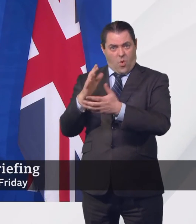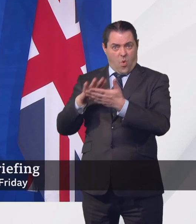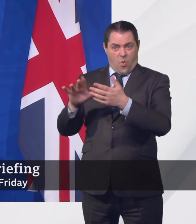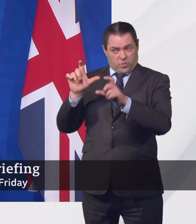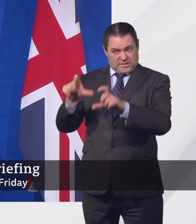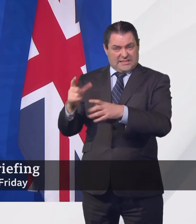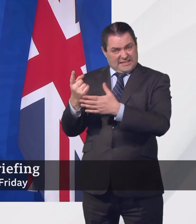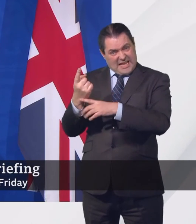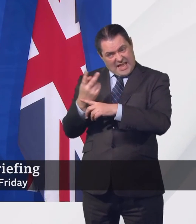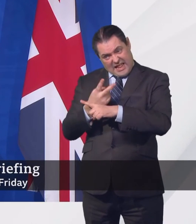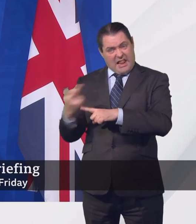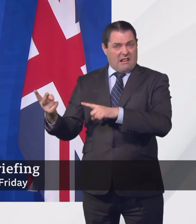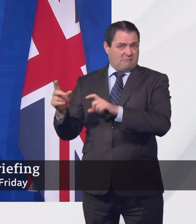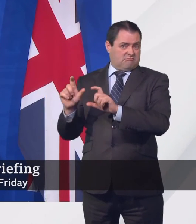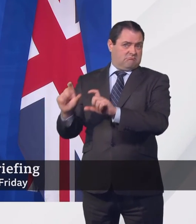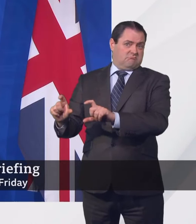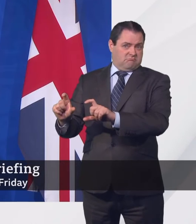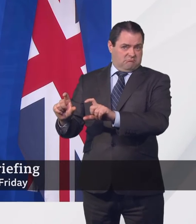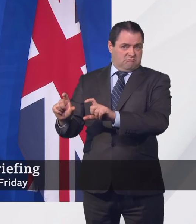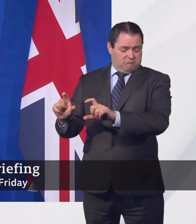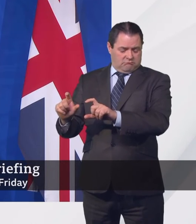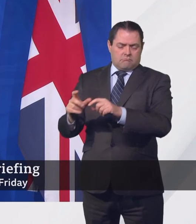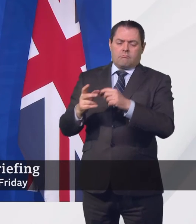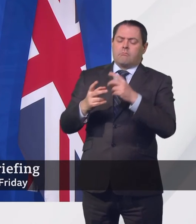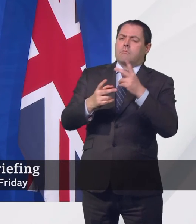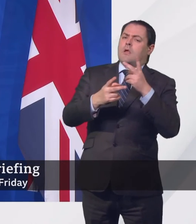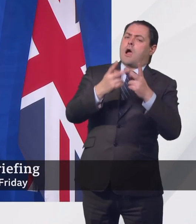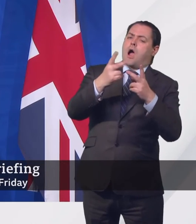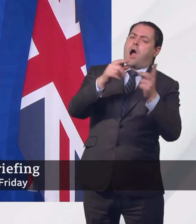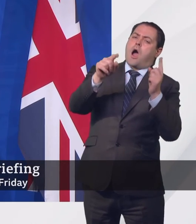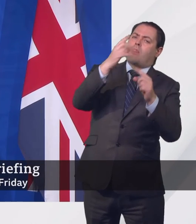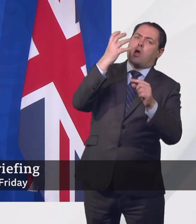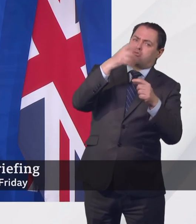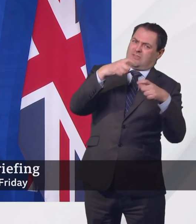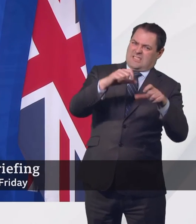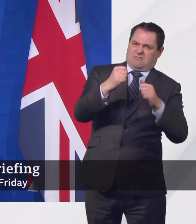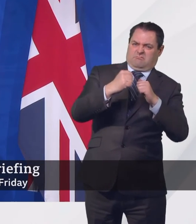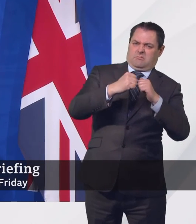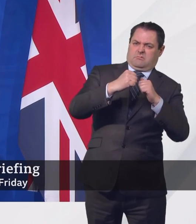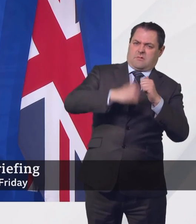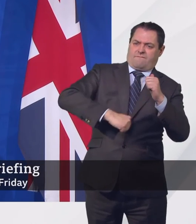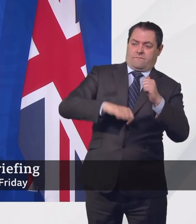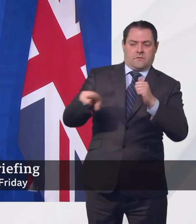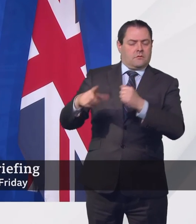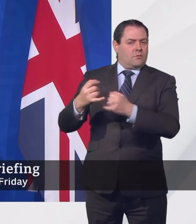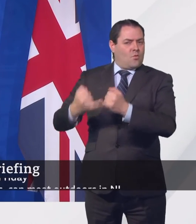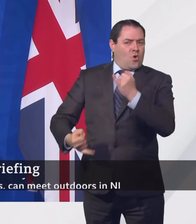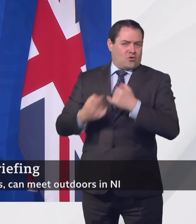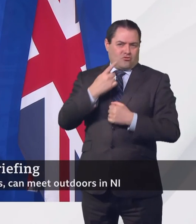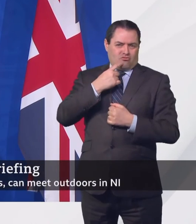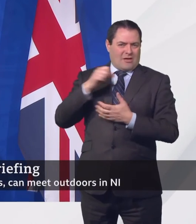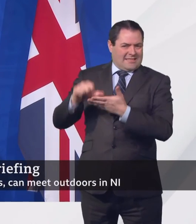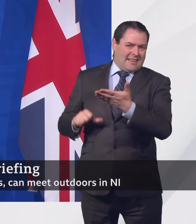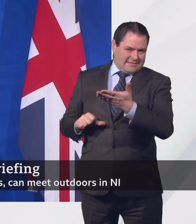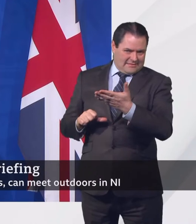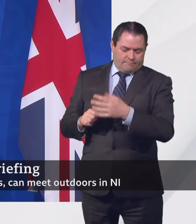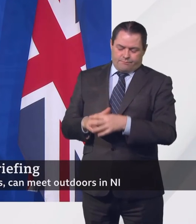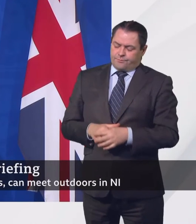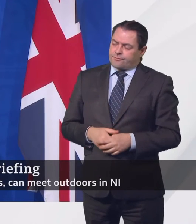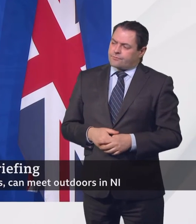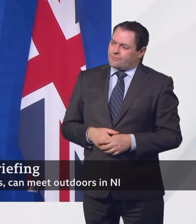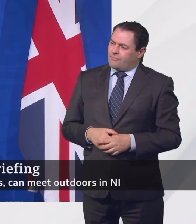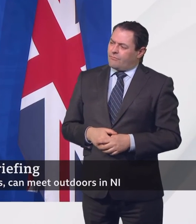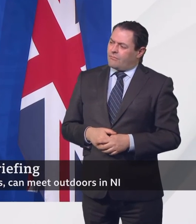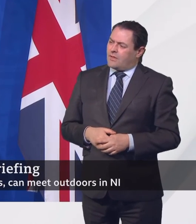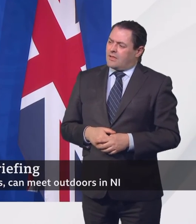quarantine. And if you're coming from anywhere else, you also face pretty tough quarantine rules. So we